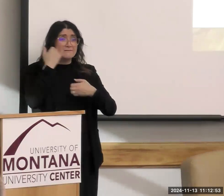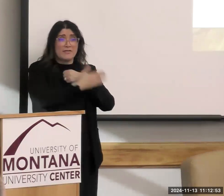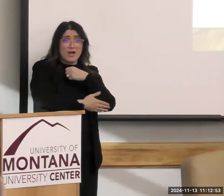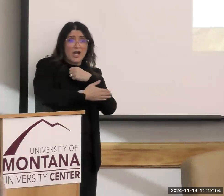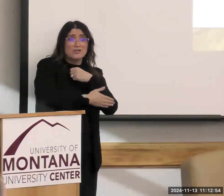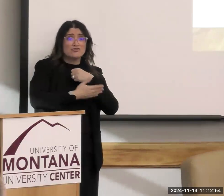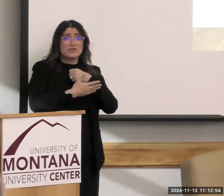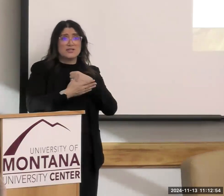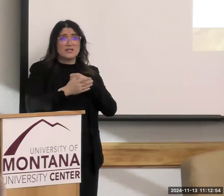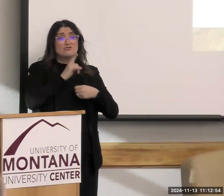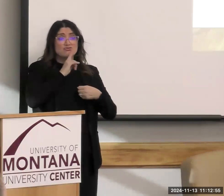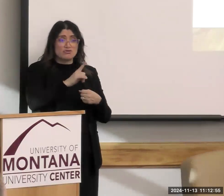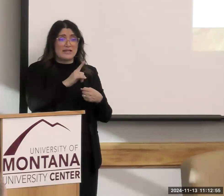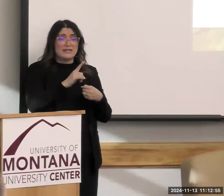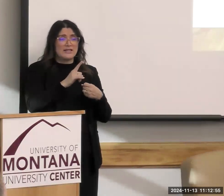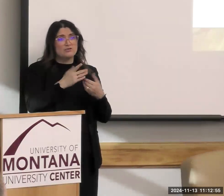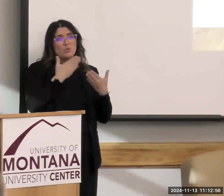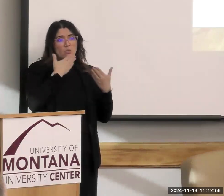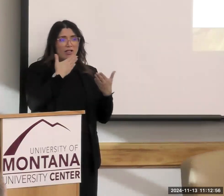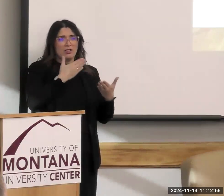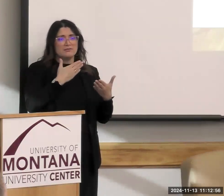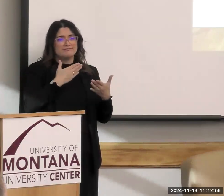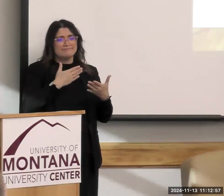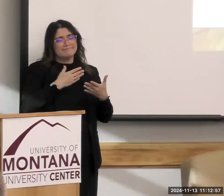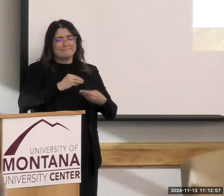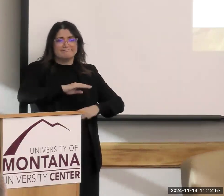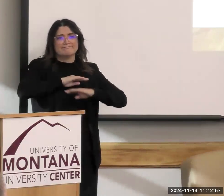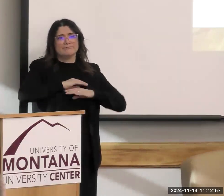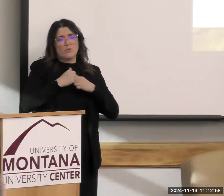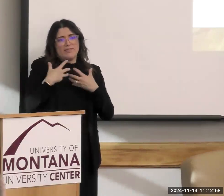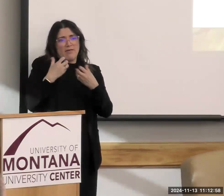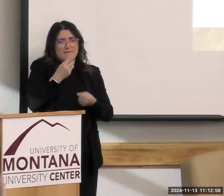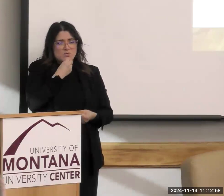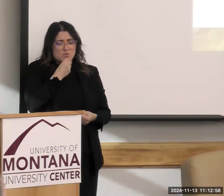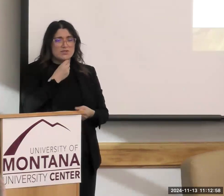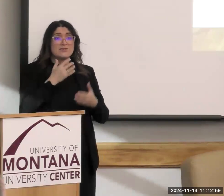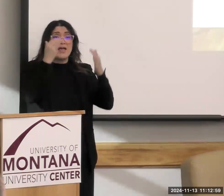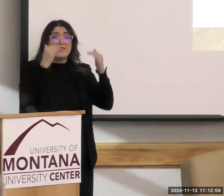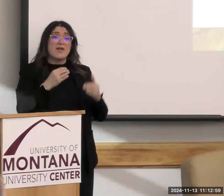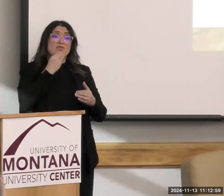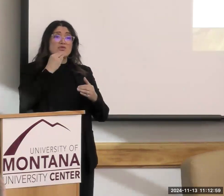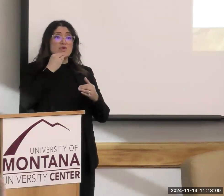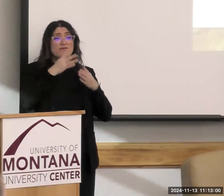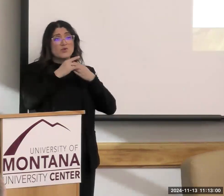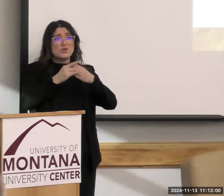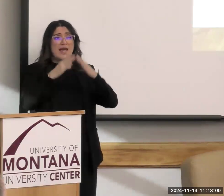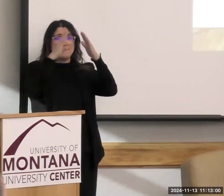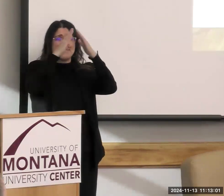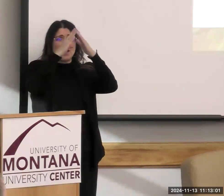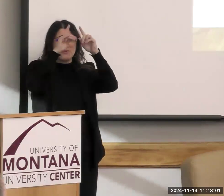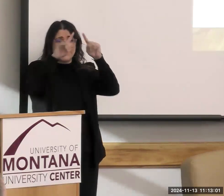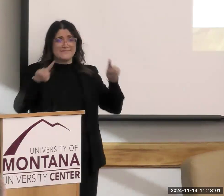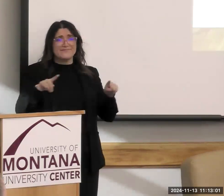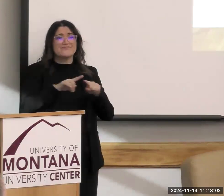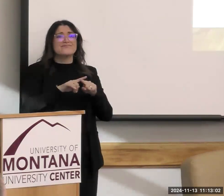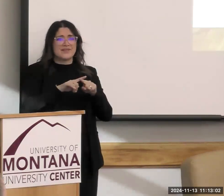well-nourished with healthy foods. Okay, then we move to the Food Guide Pyramid, which focused on proportions of foods.